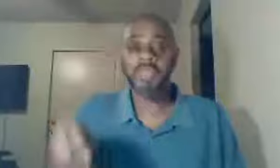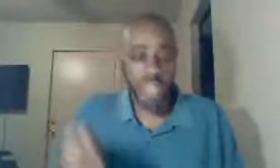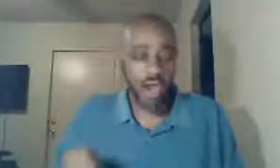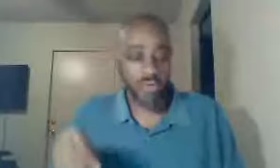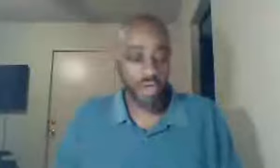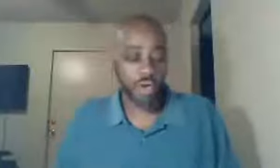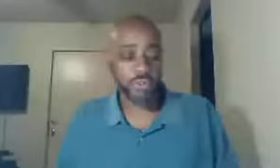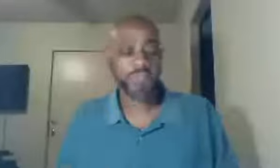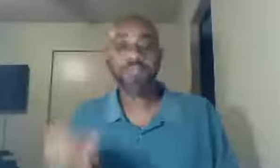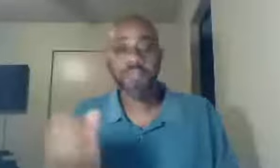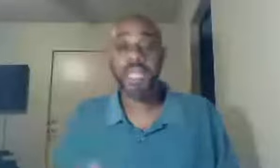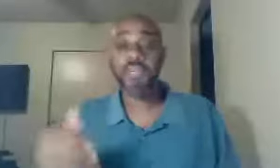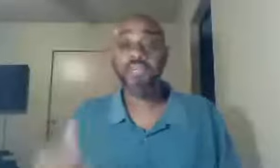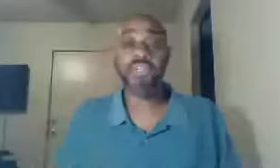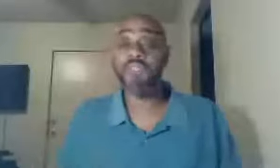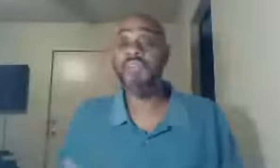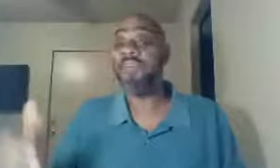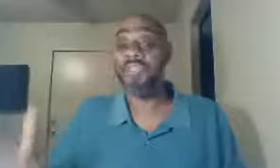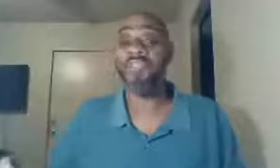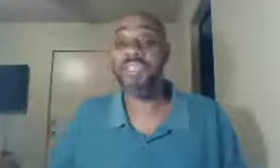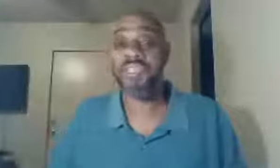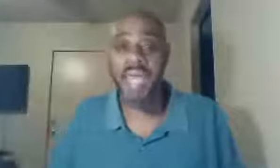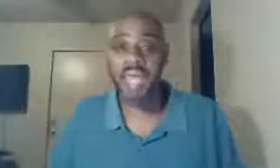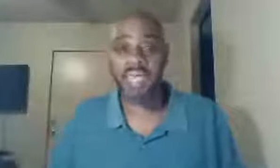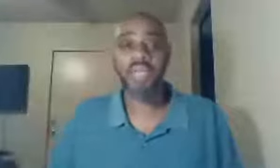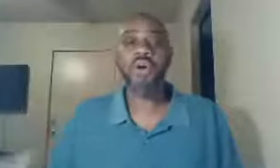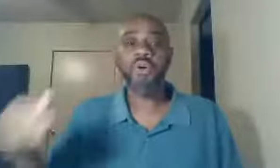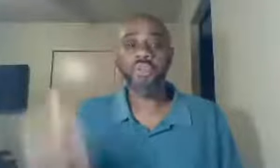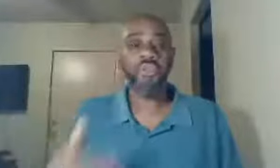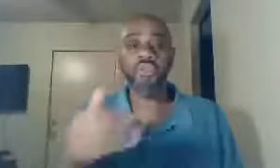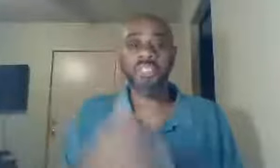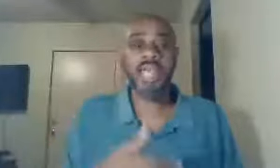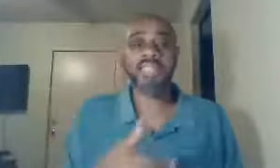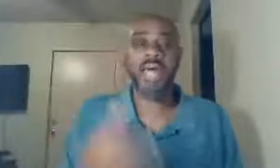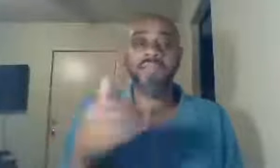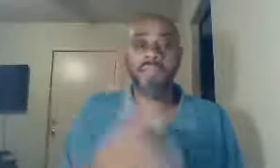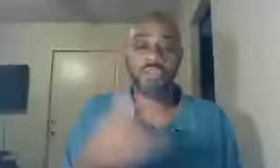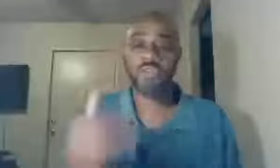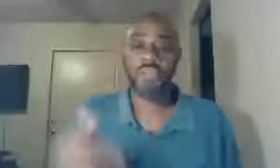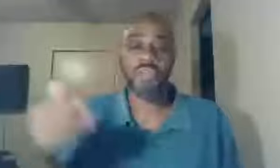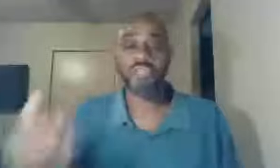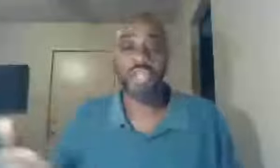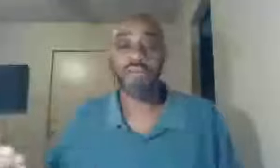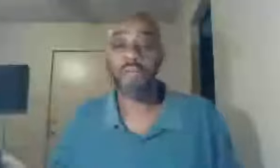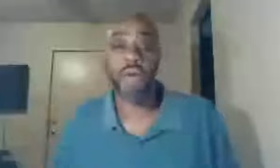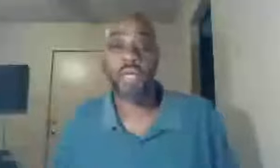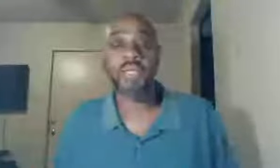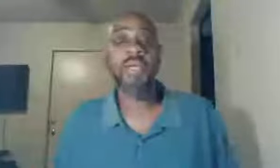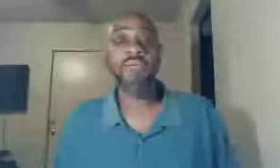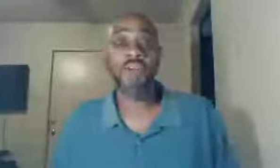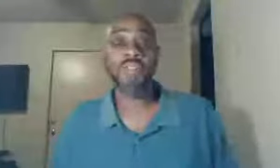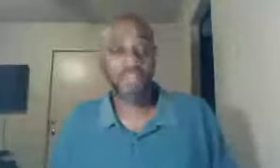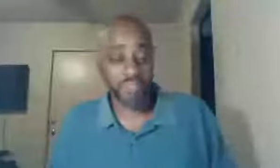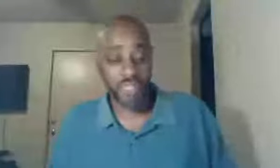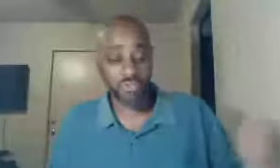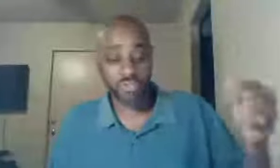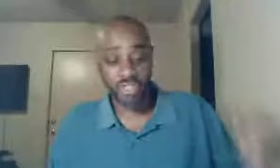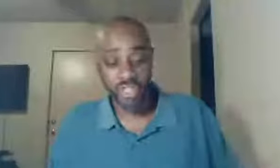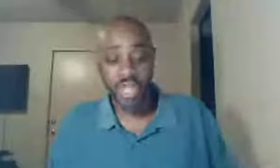there are those, in the Christian faith, to this day, who use text like, 1 Corinthians chapter 1, verse 17, to suggest,